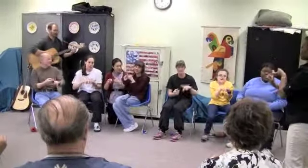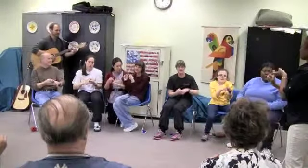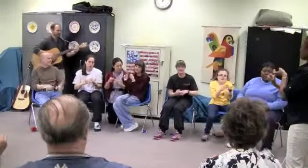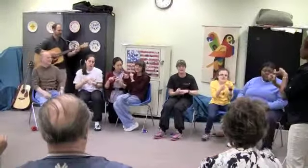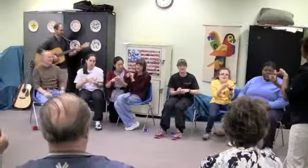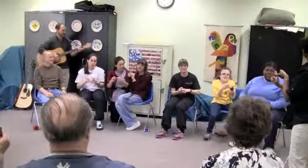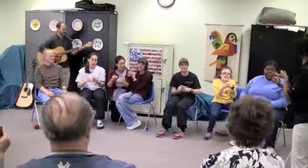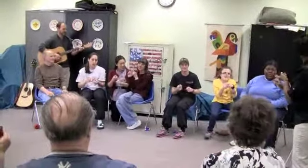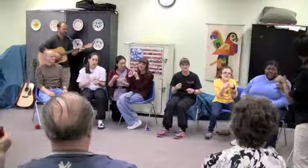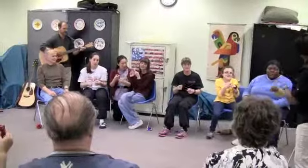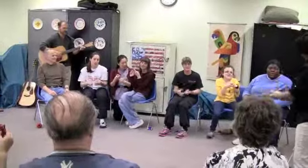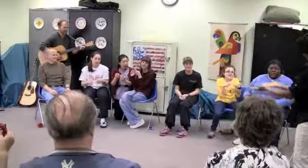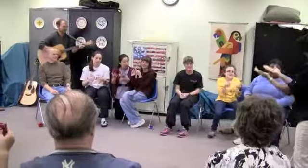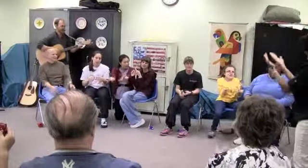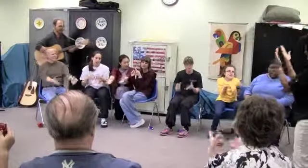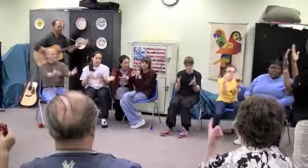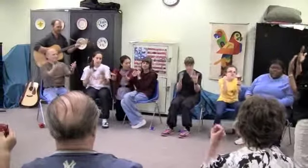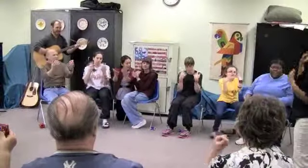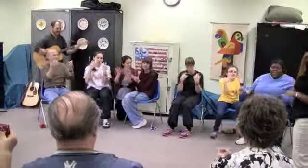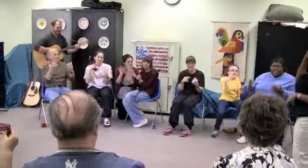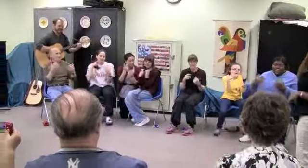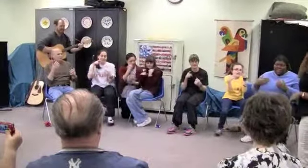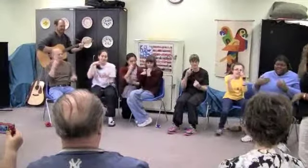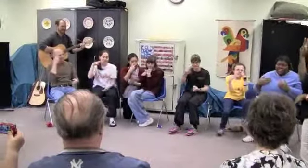come and see,